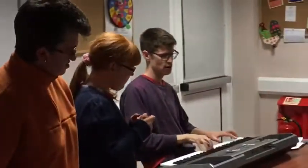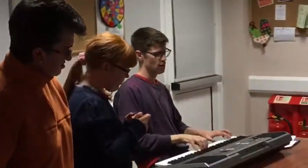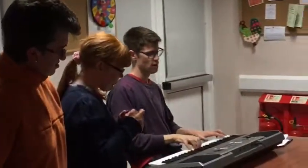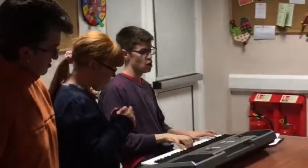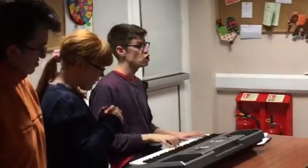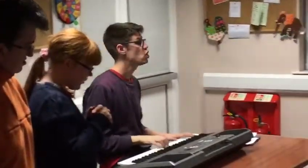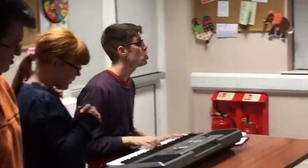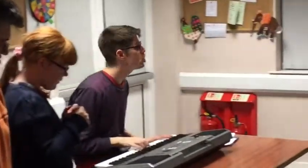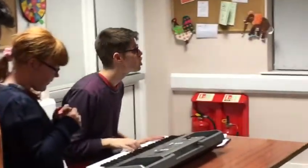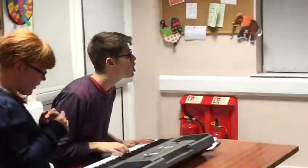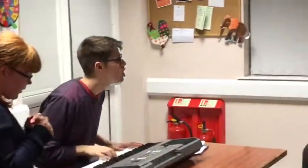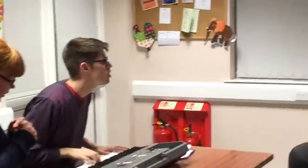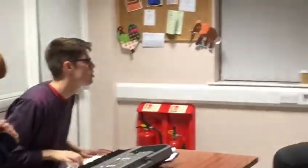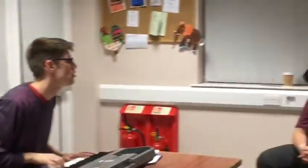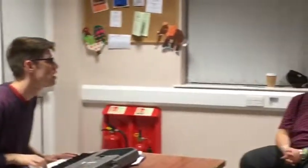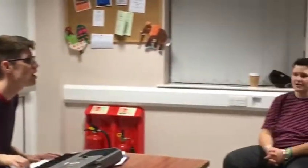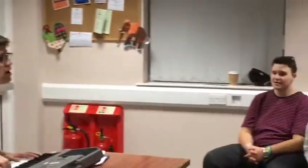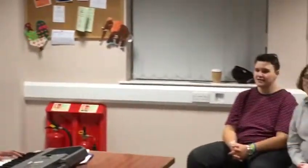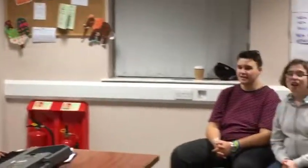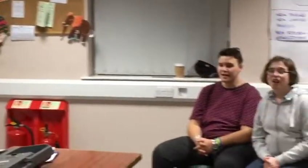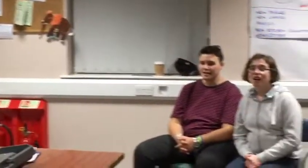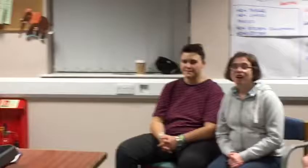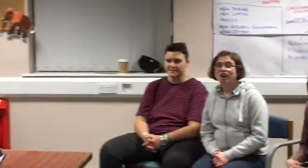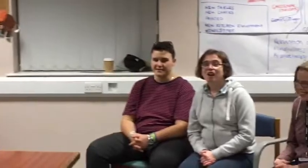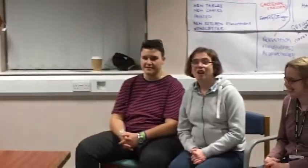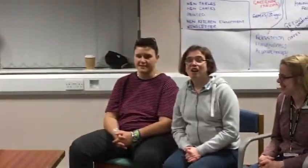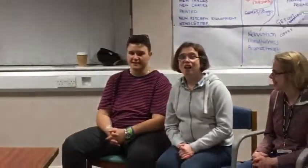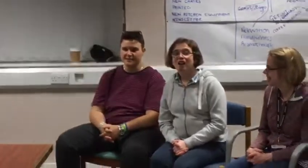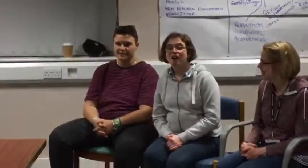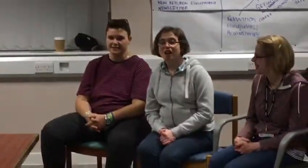You're gonna Rise up singing